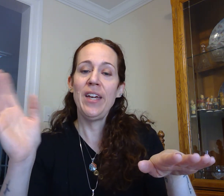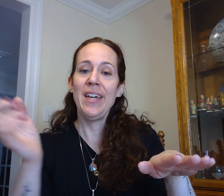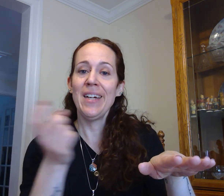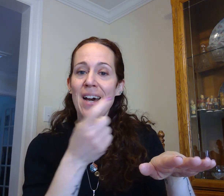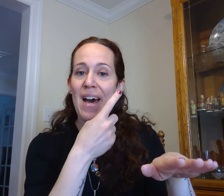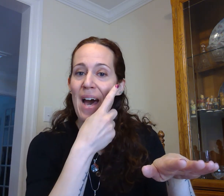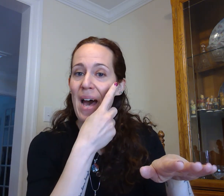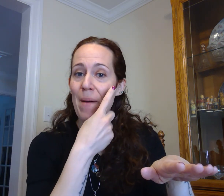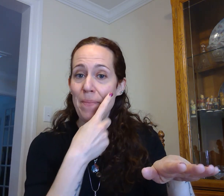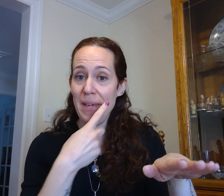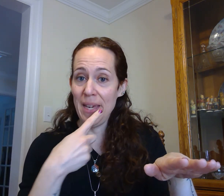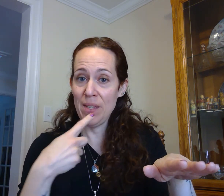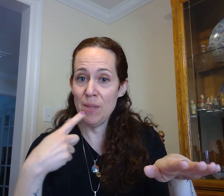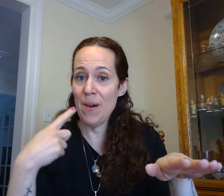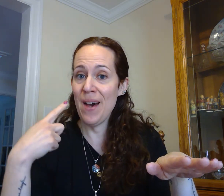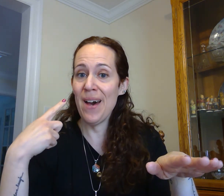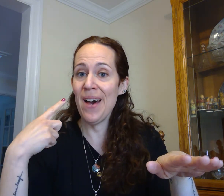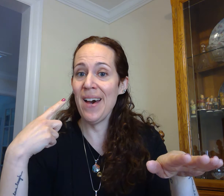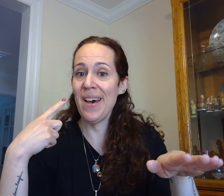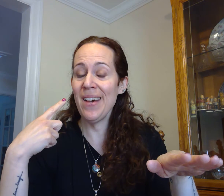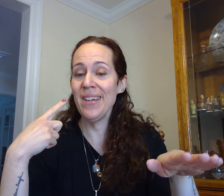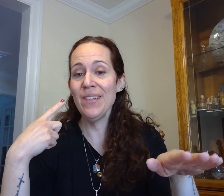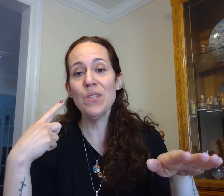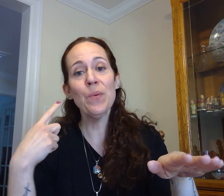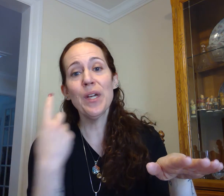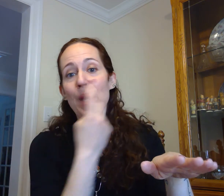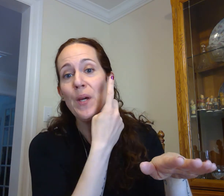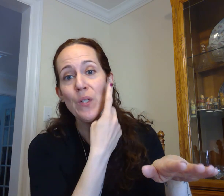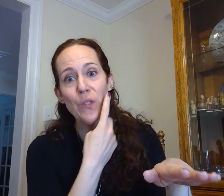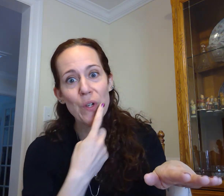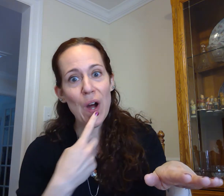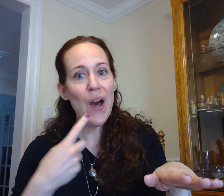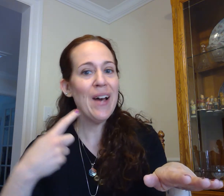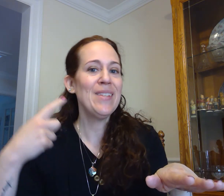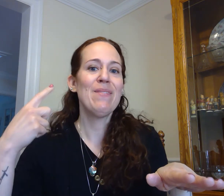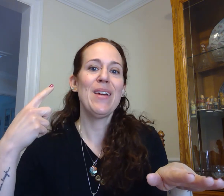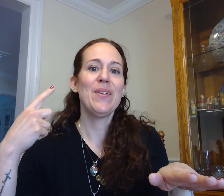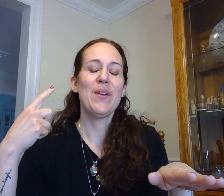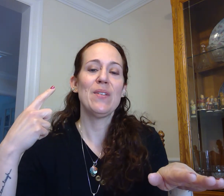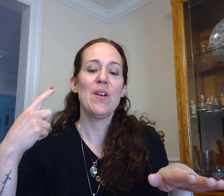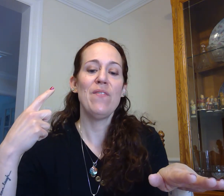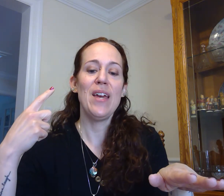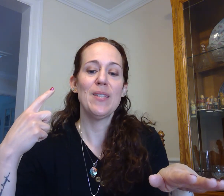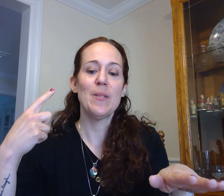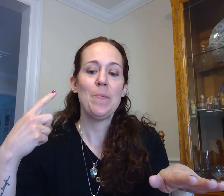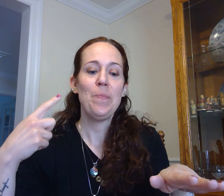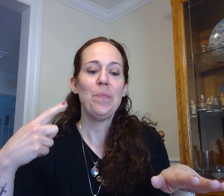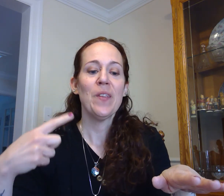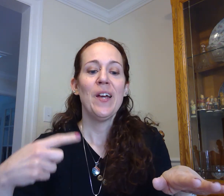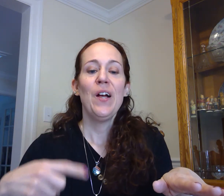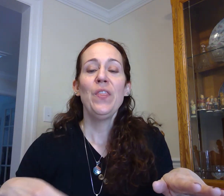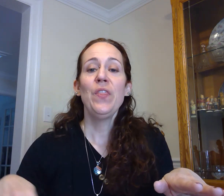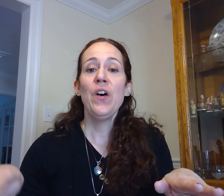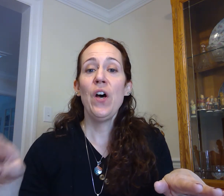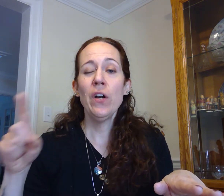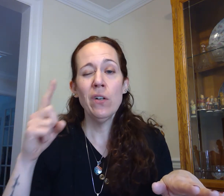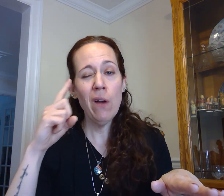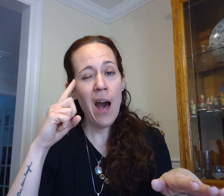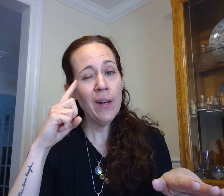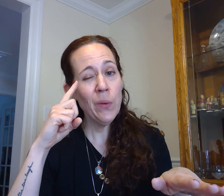a happy smile so we're gonna draw a smile across our face the crook